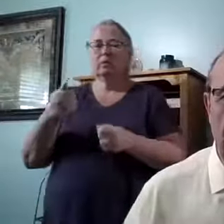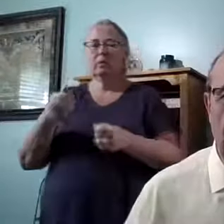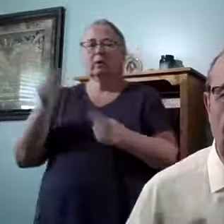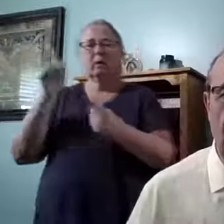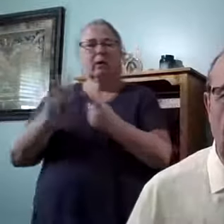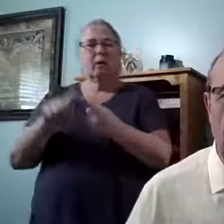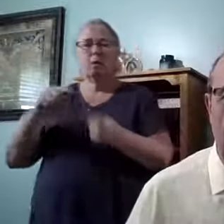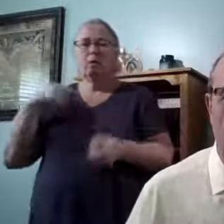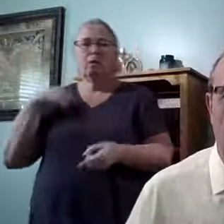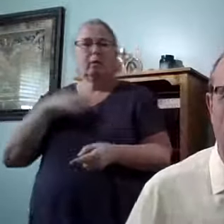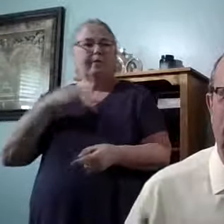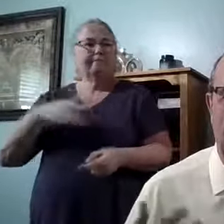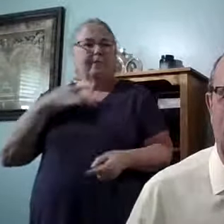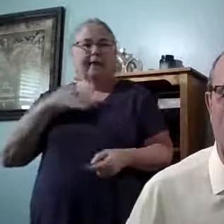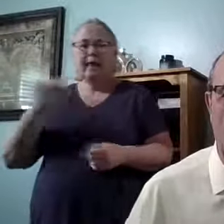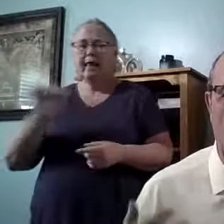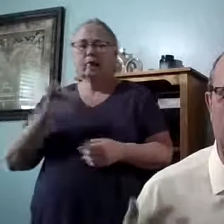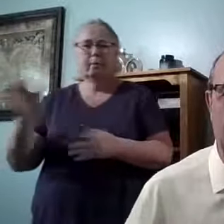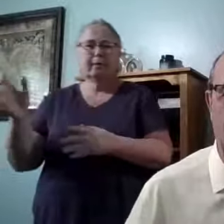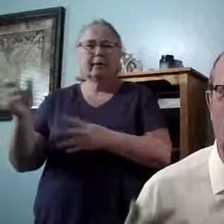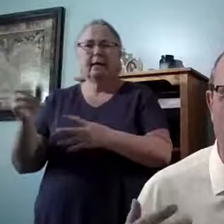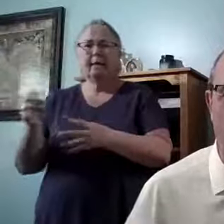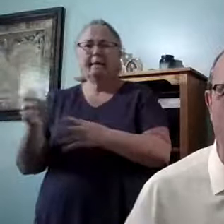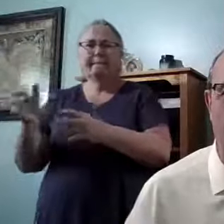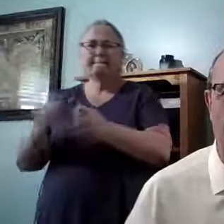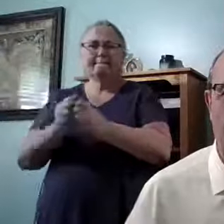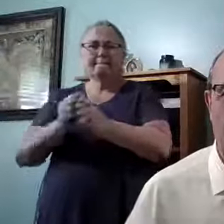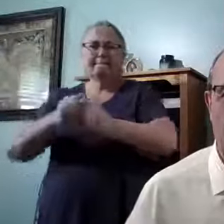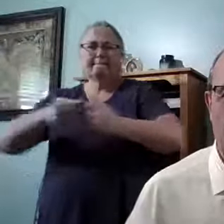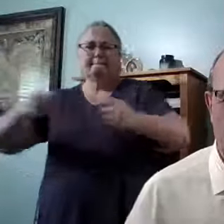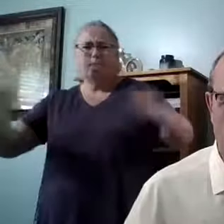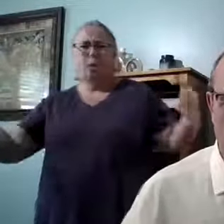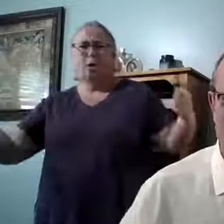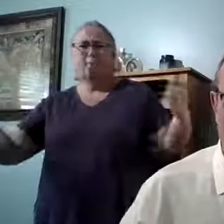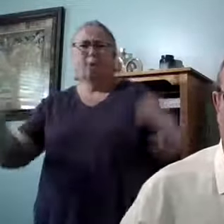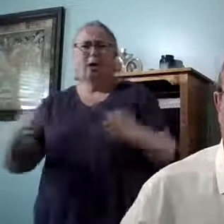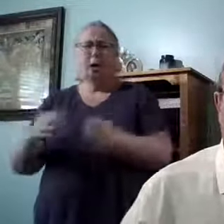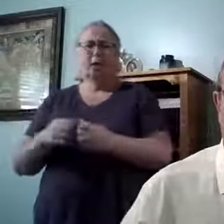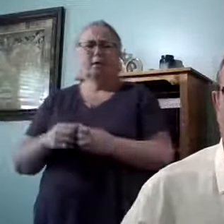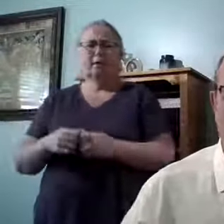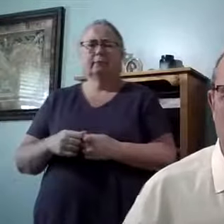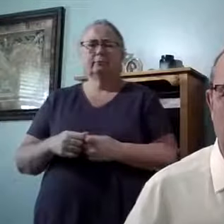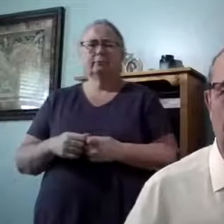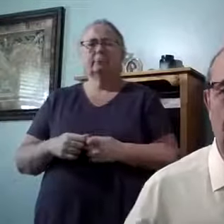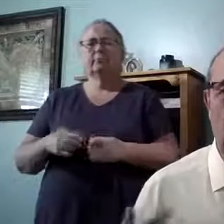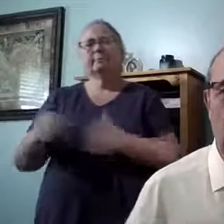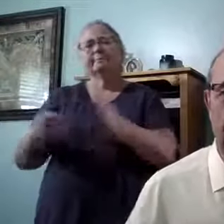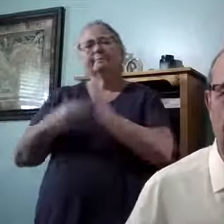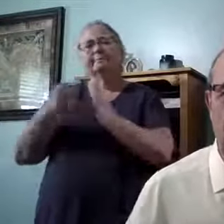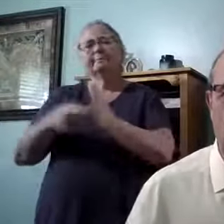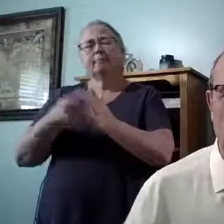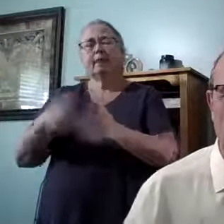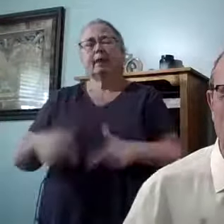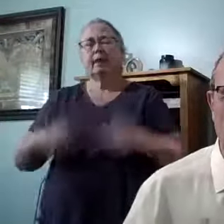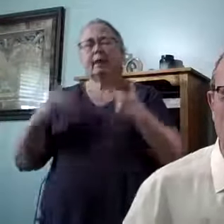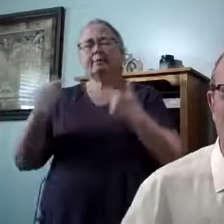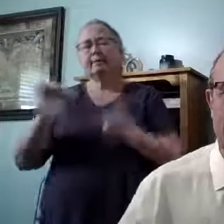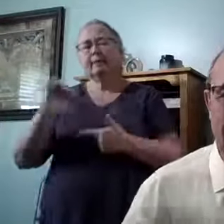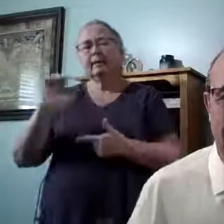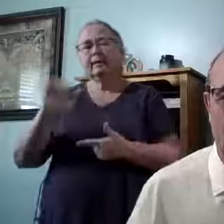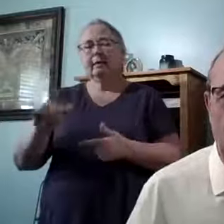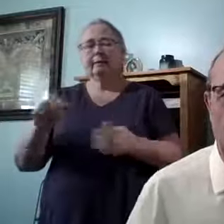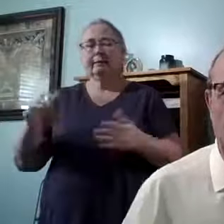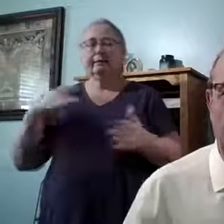until we just feel like we're being pulled literally apart, you know? And sometimes that's how life is. We just